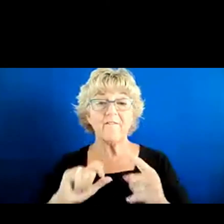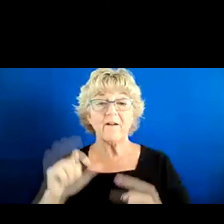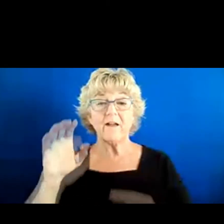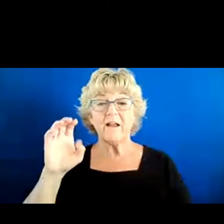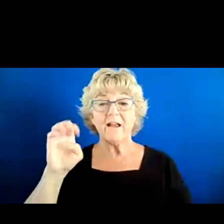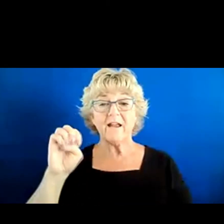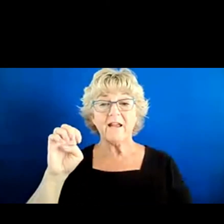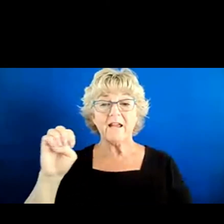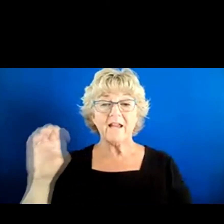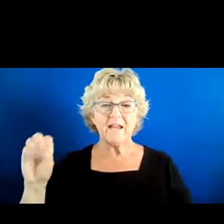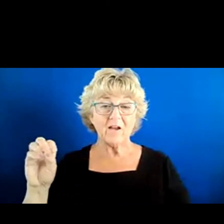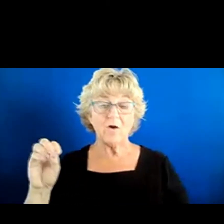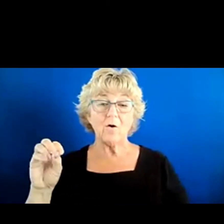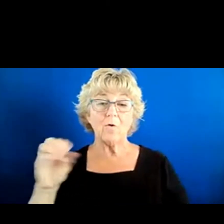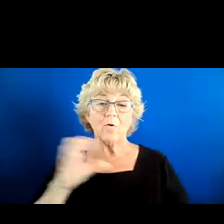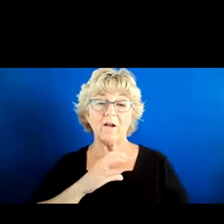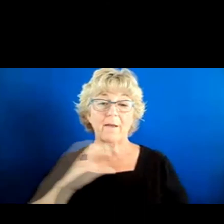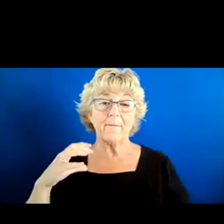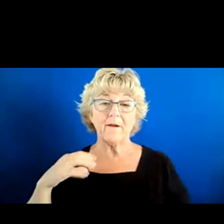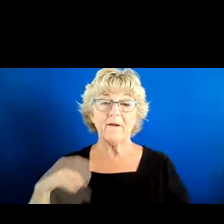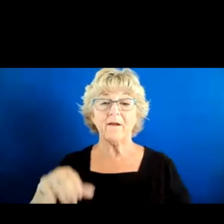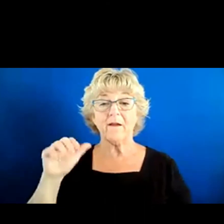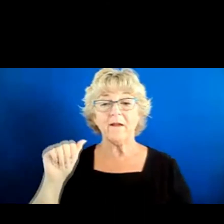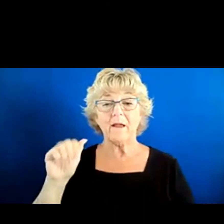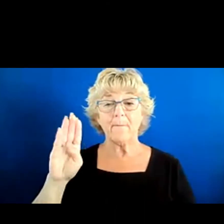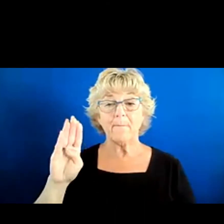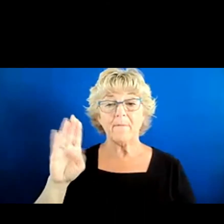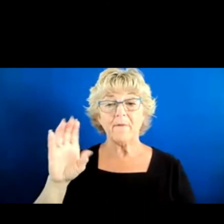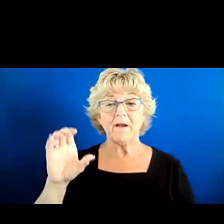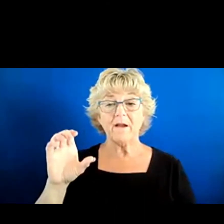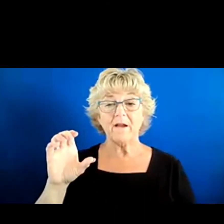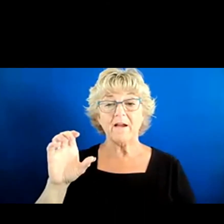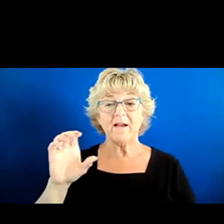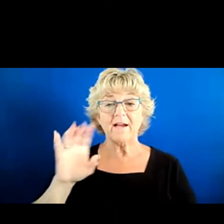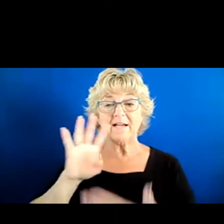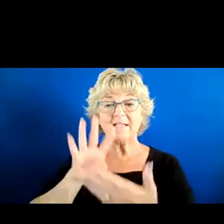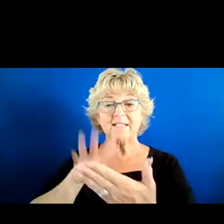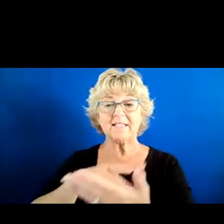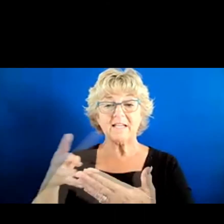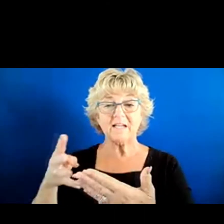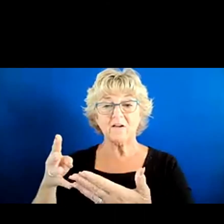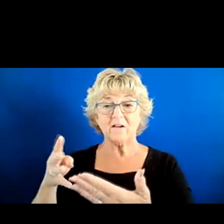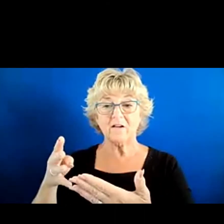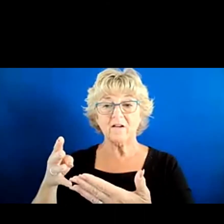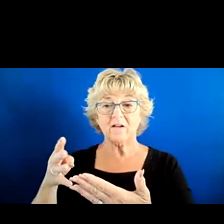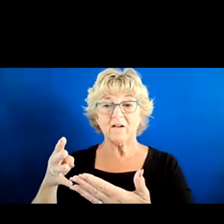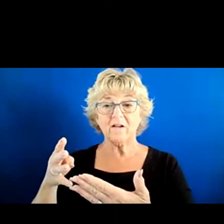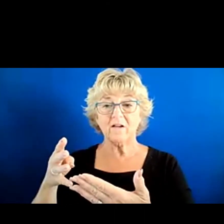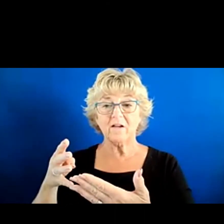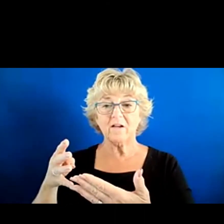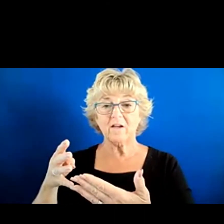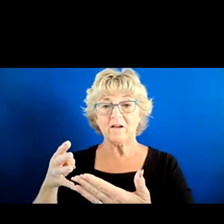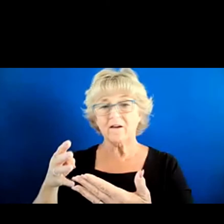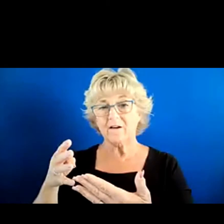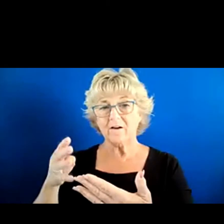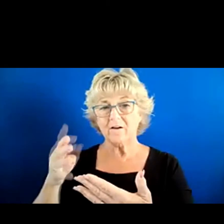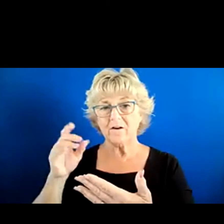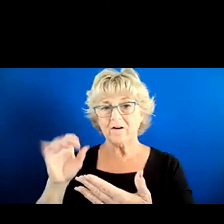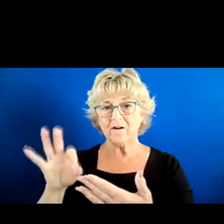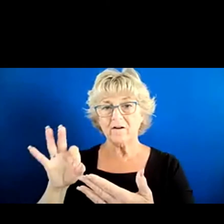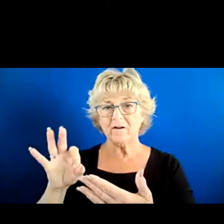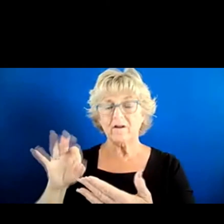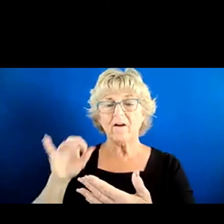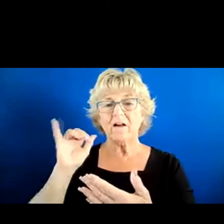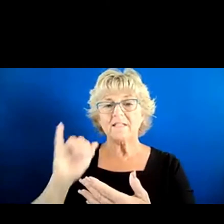Opportunity Commission. It's called ABC Schedule – well, it's basically the ABCs of the Schedule A